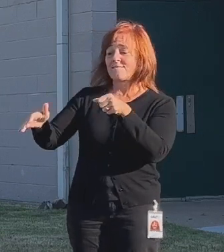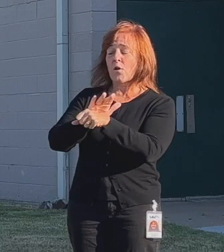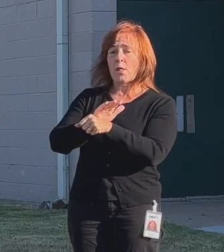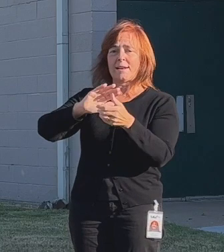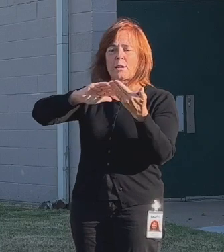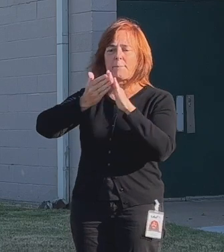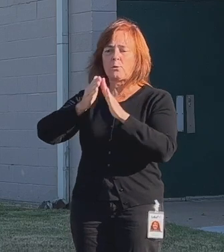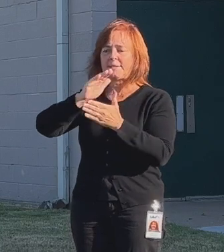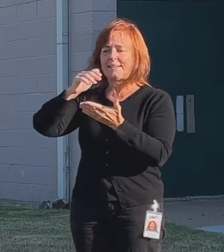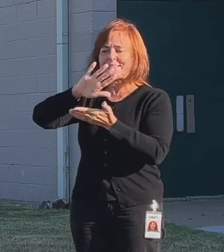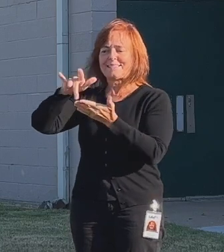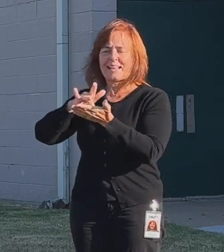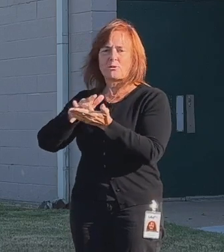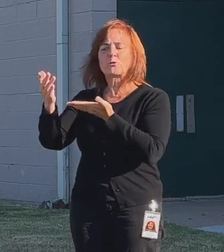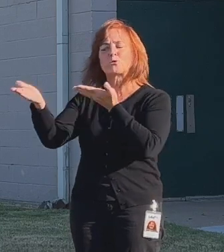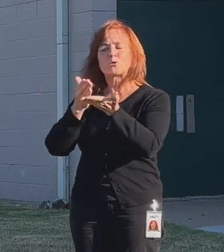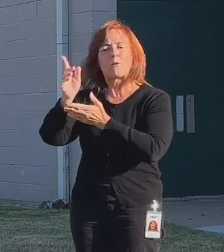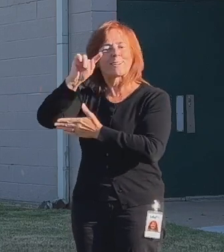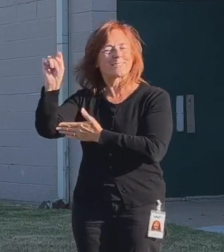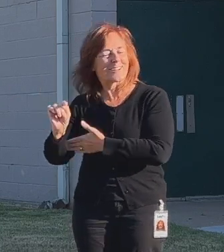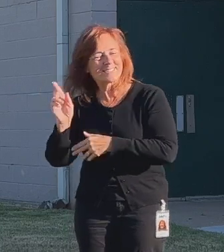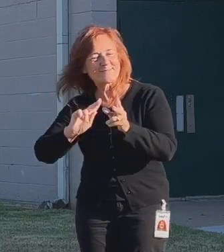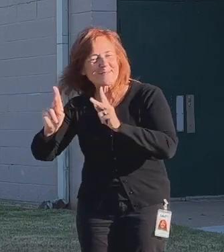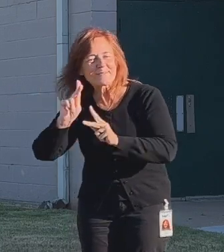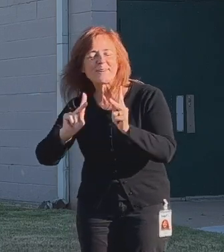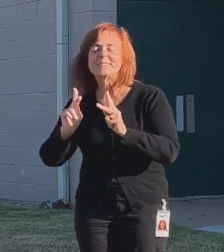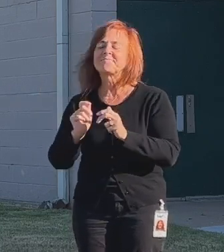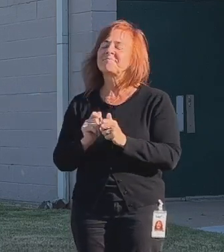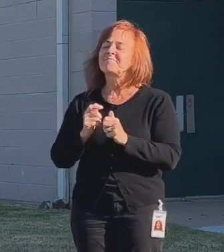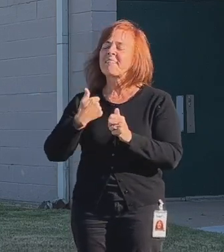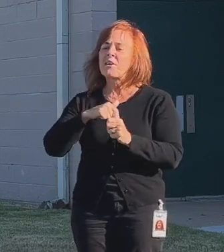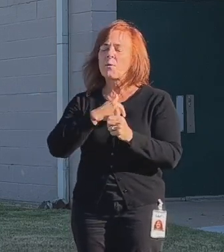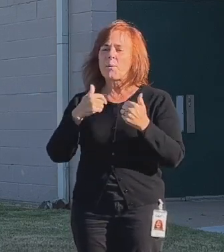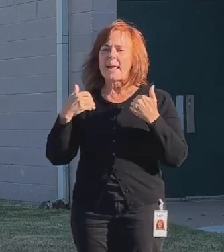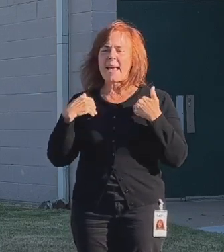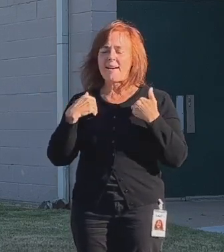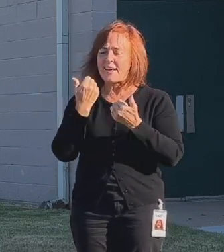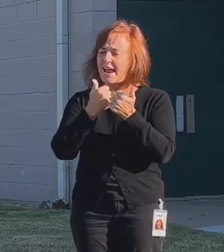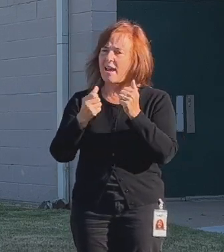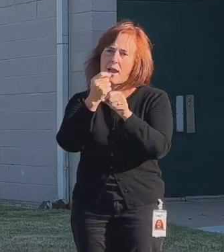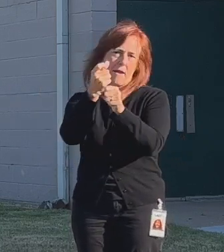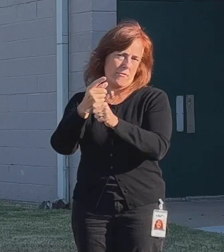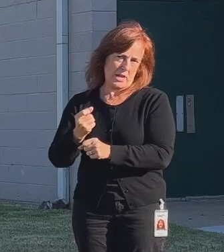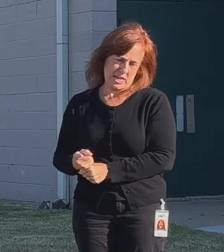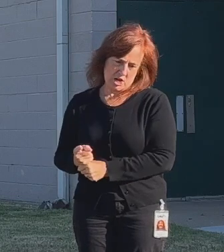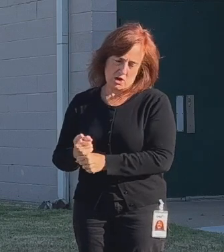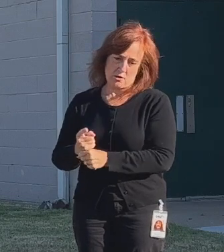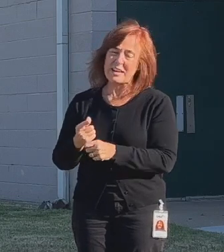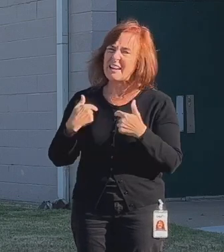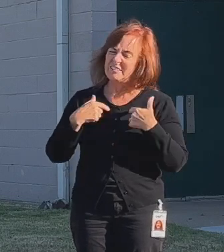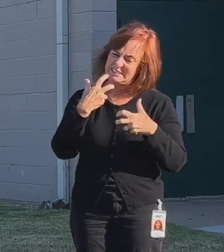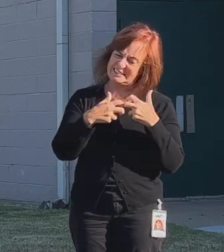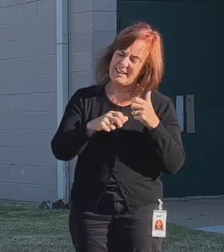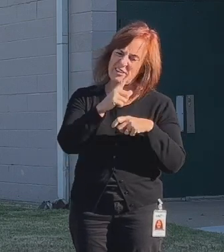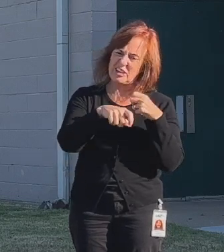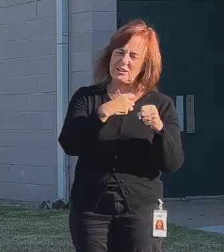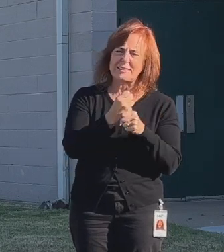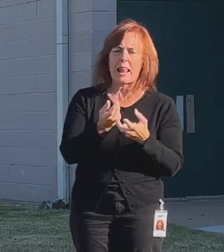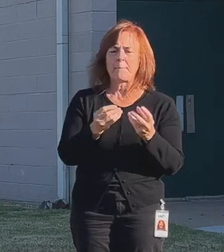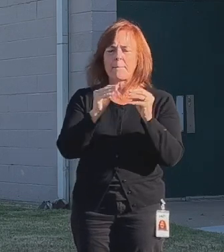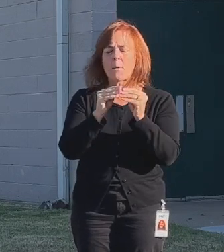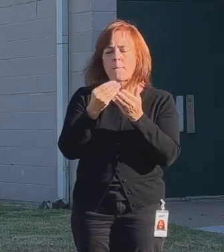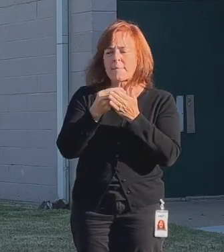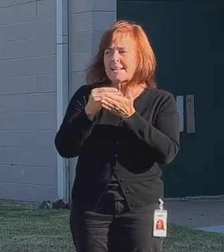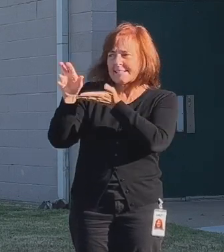community centers serving, serving Tulsans. And we have in every year, even in tough years, there's been a little bit more